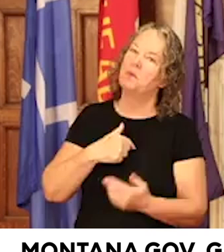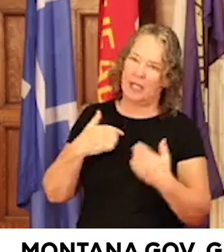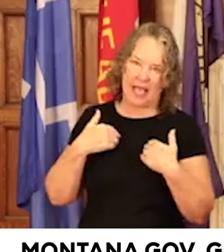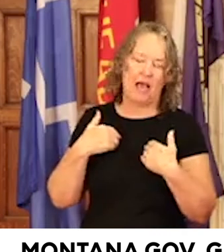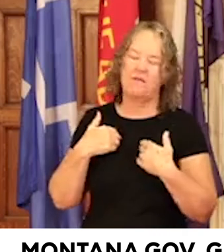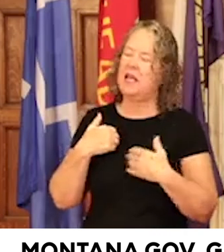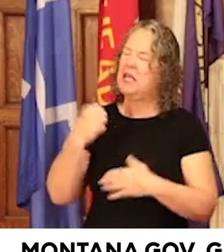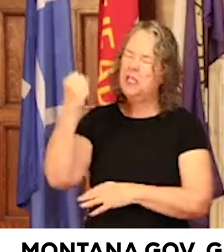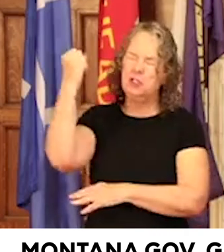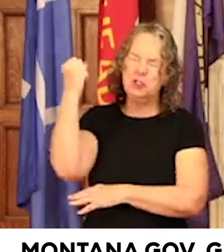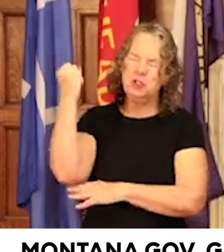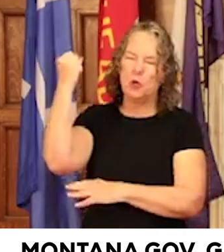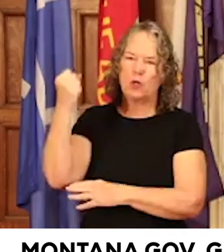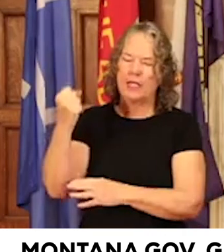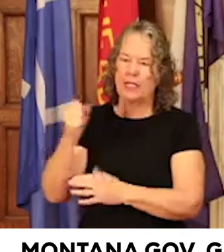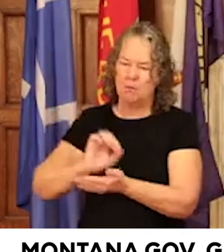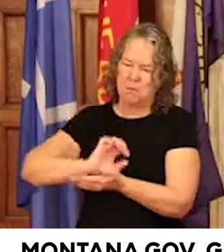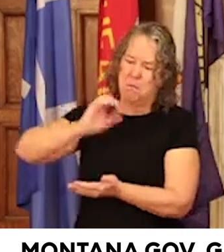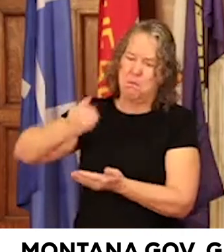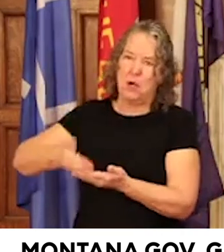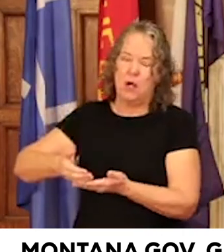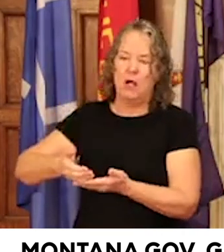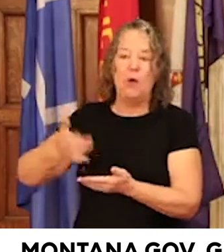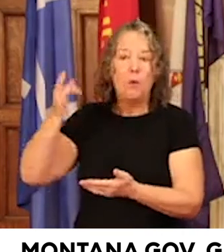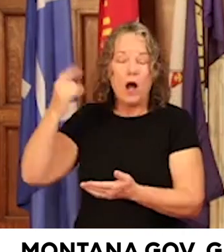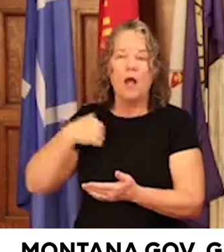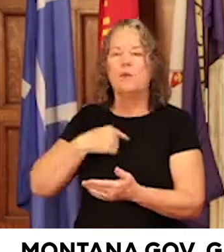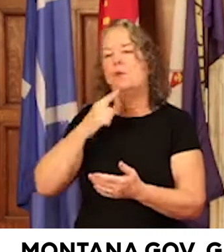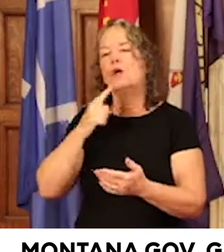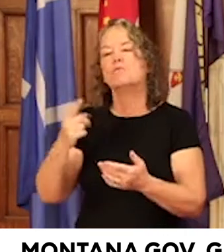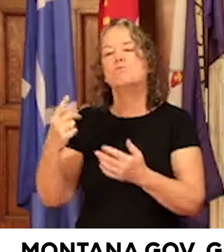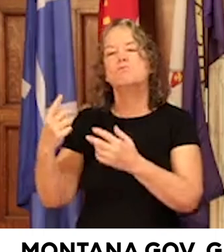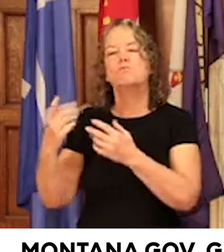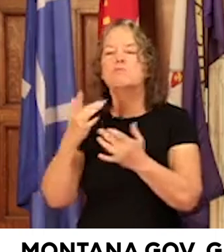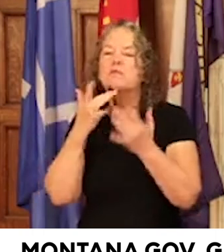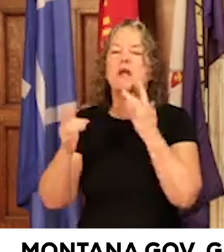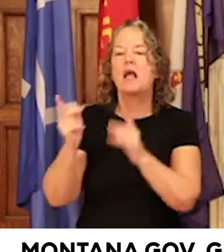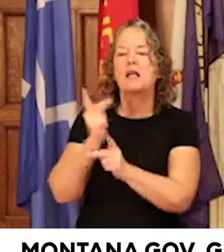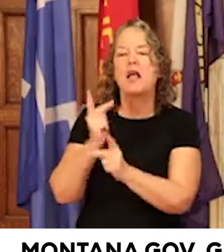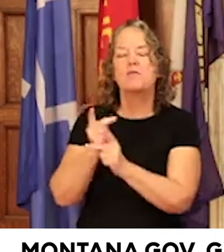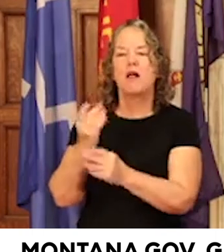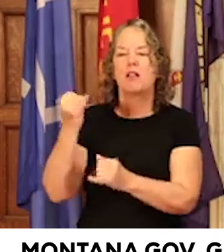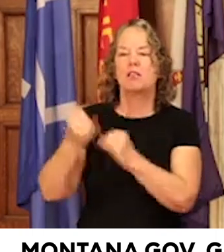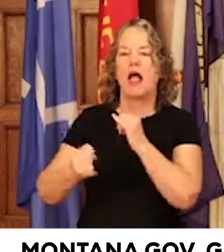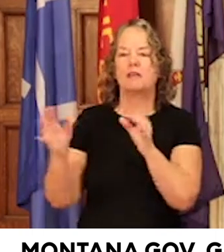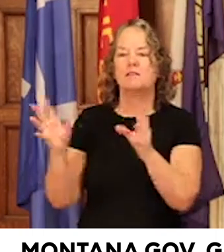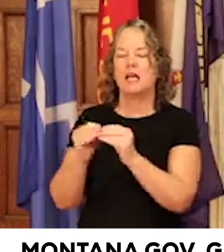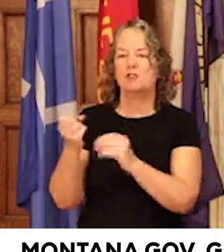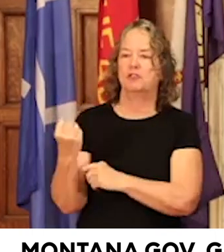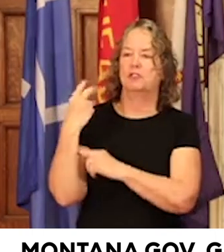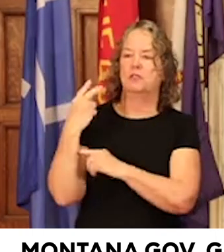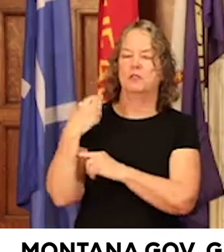surplus in large part because we were fiscally responsible last session. Our top priority was give it back. We did